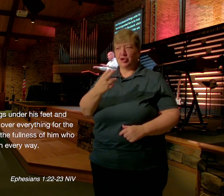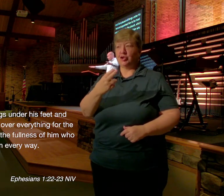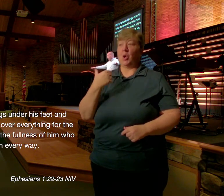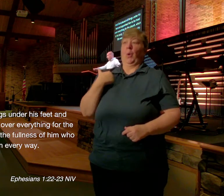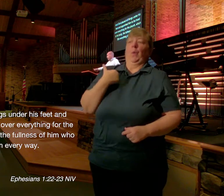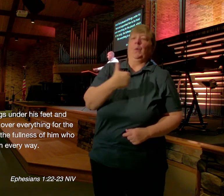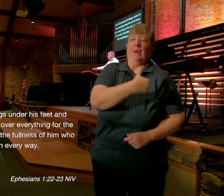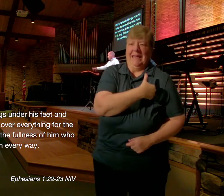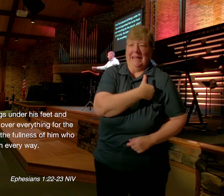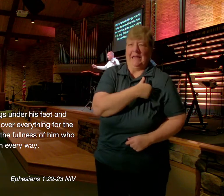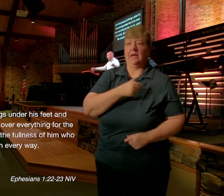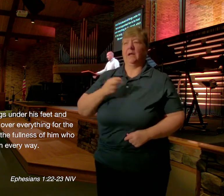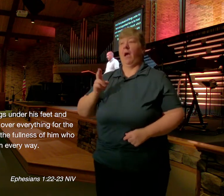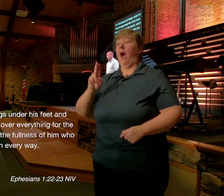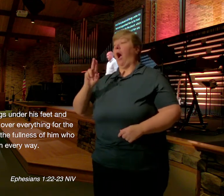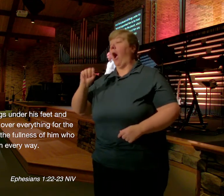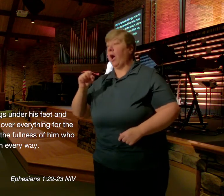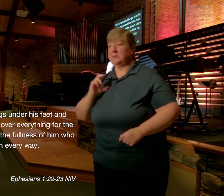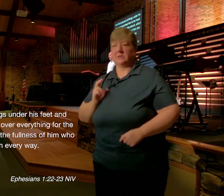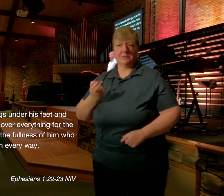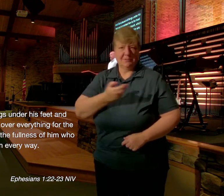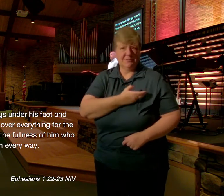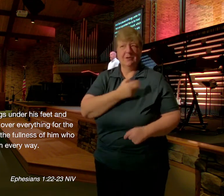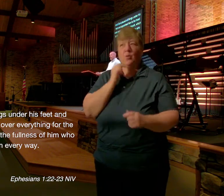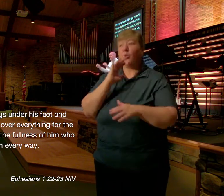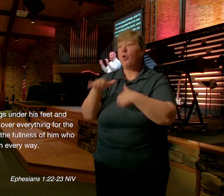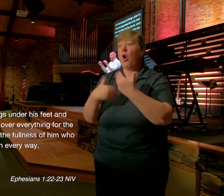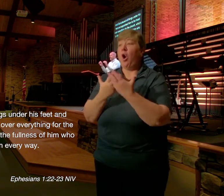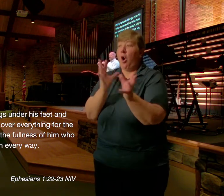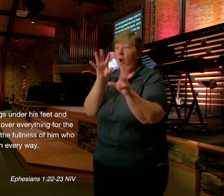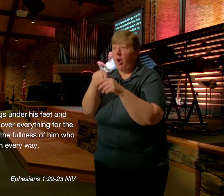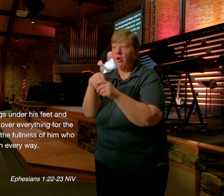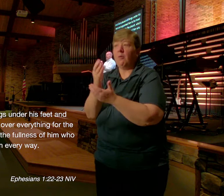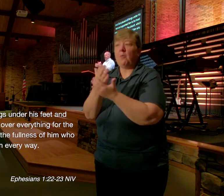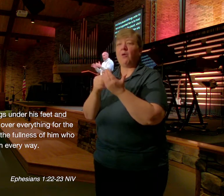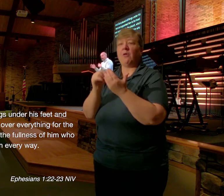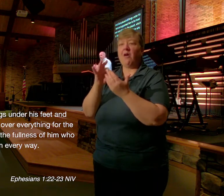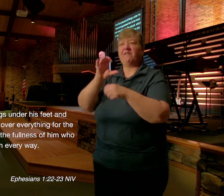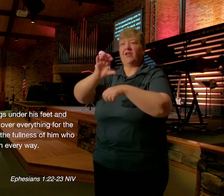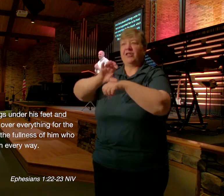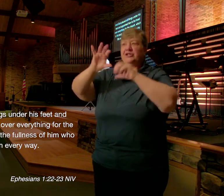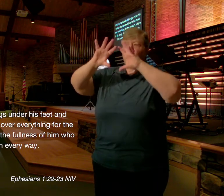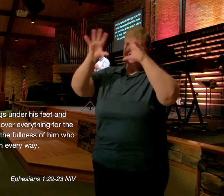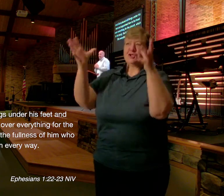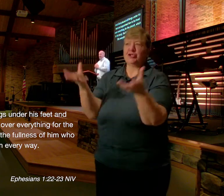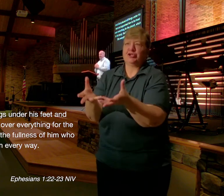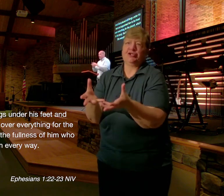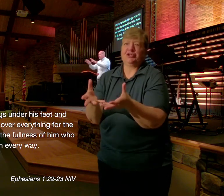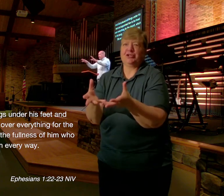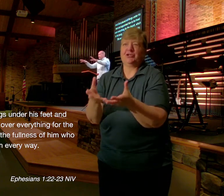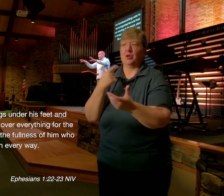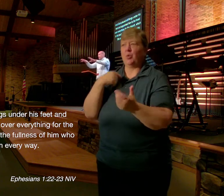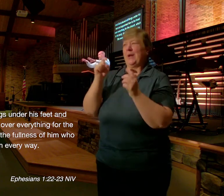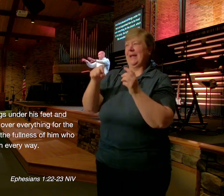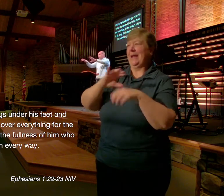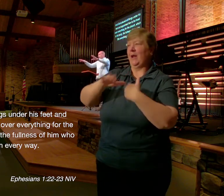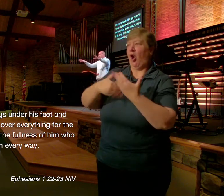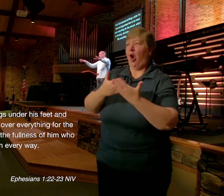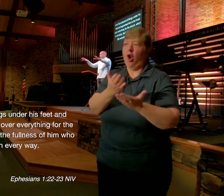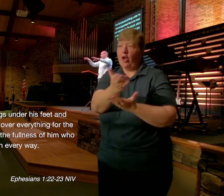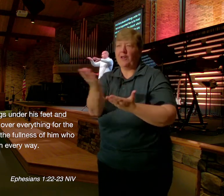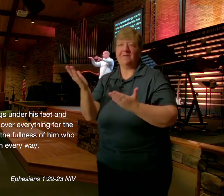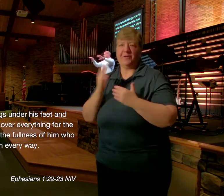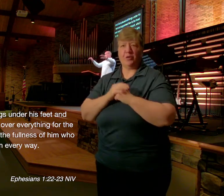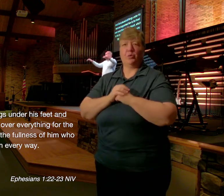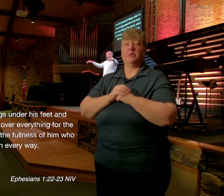All of you Are part of The church And we need All of you Let me just speak For a minute To